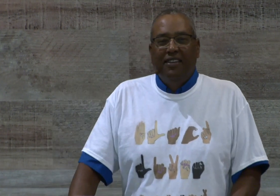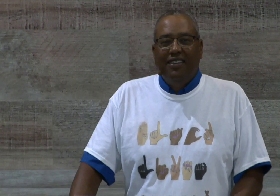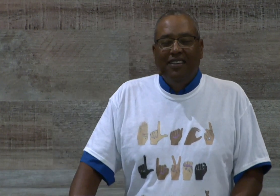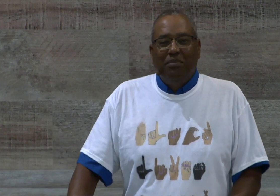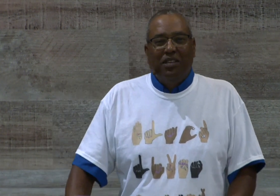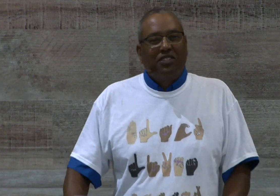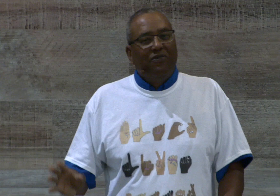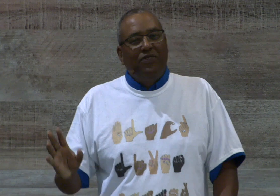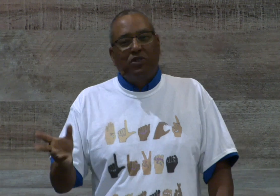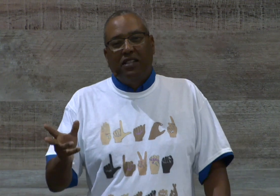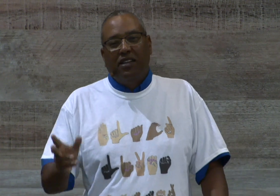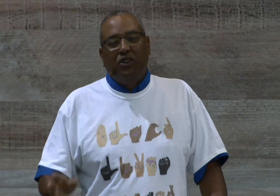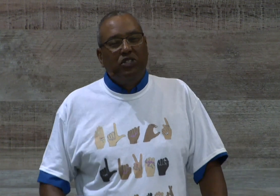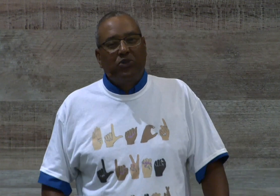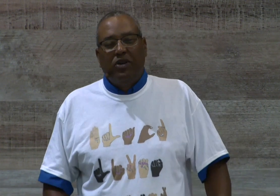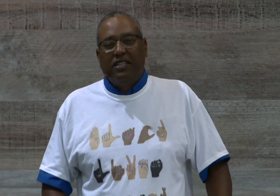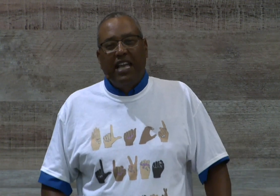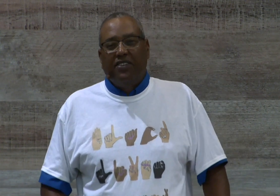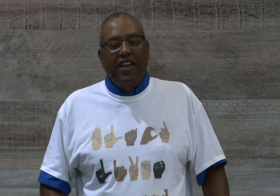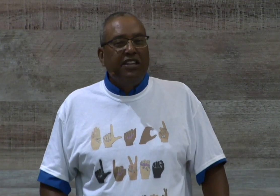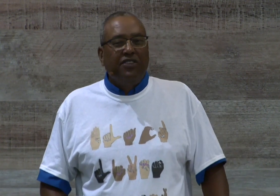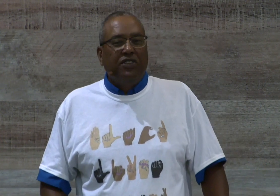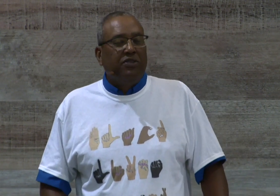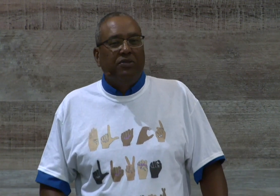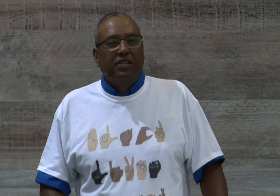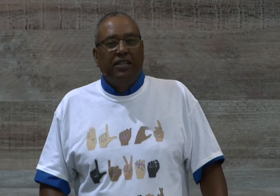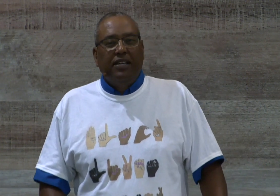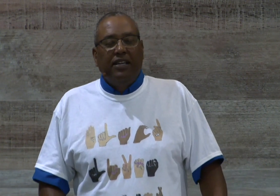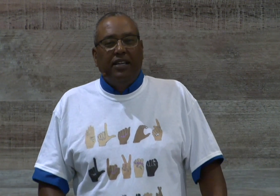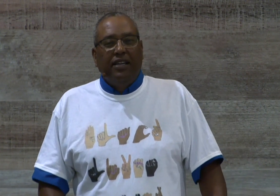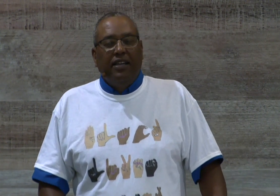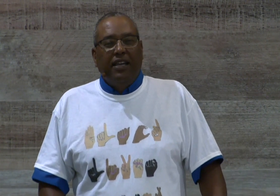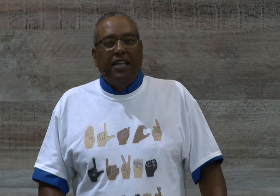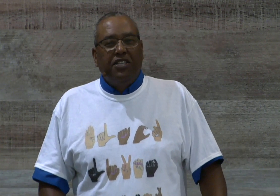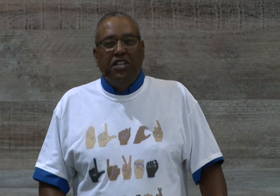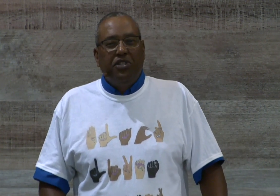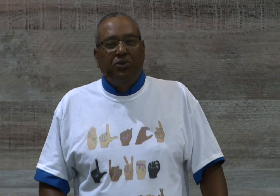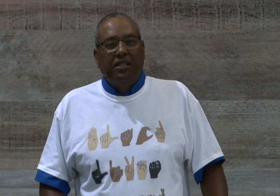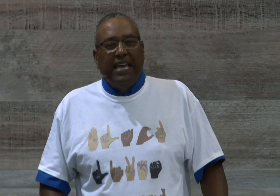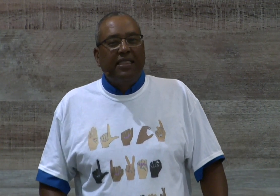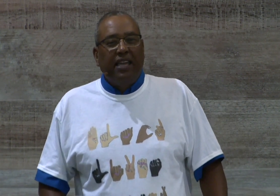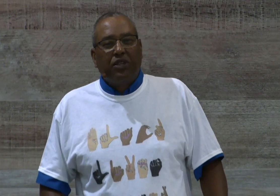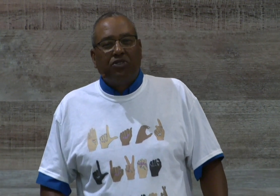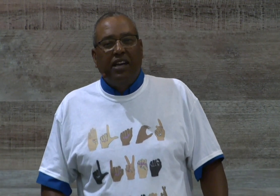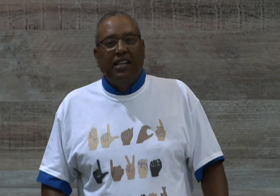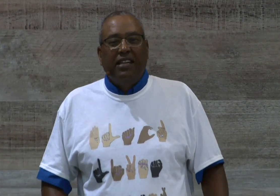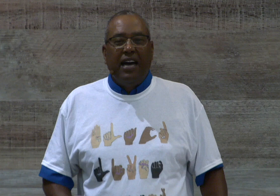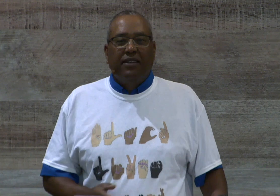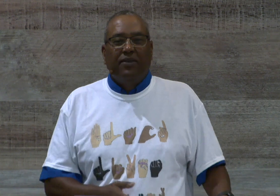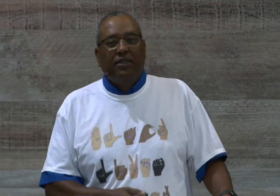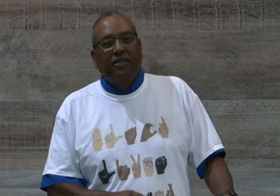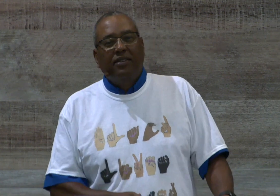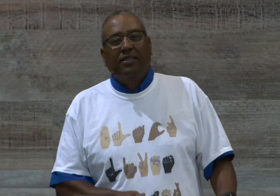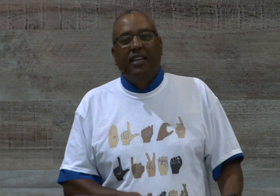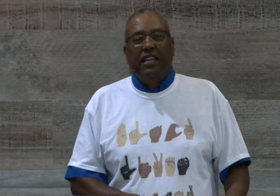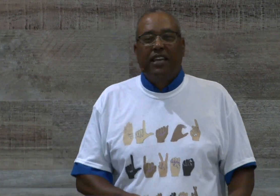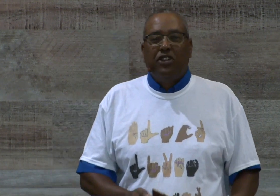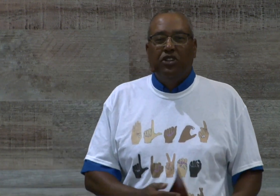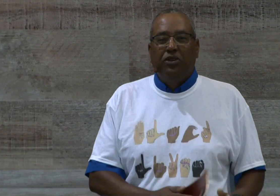but there are some folks out there who just want to take advantage of you and teach you what they think is right and not anything to do